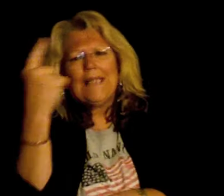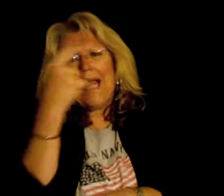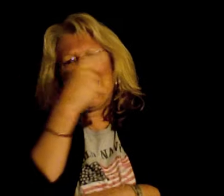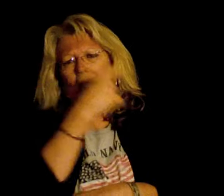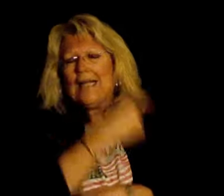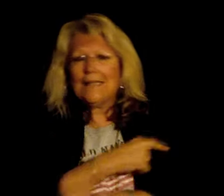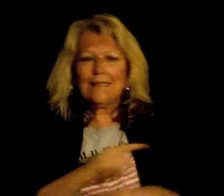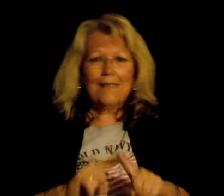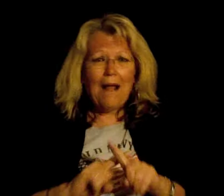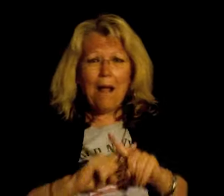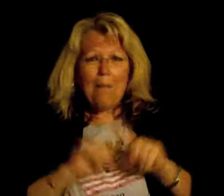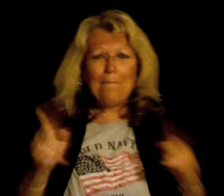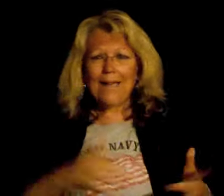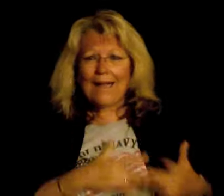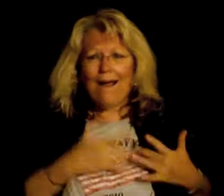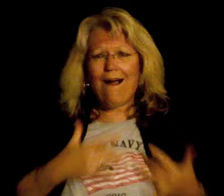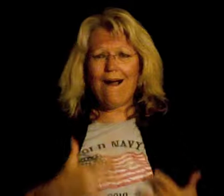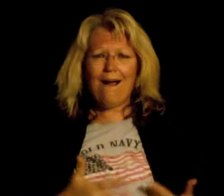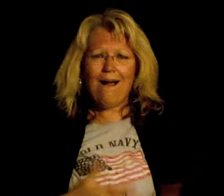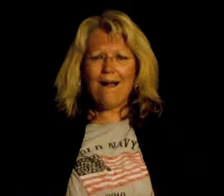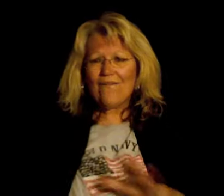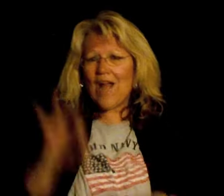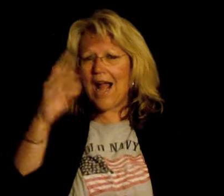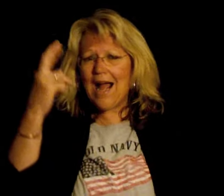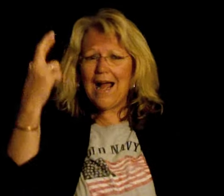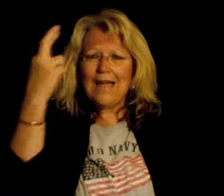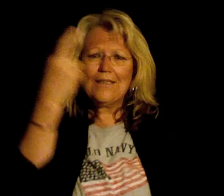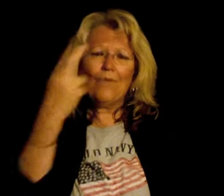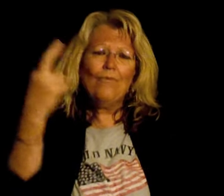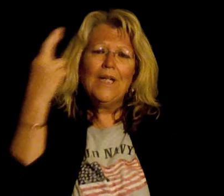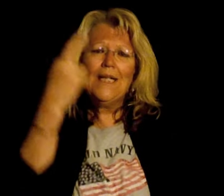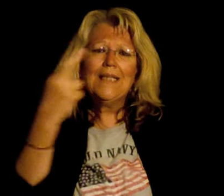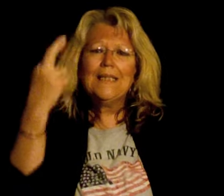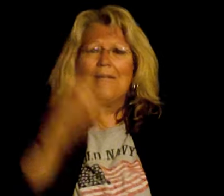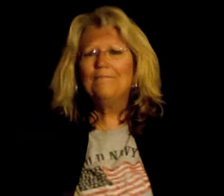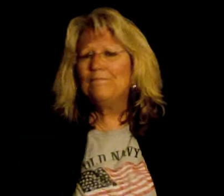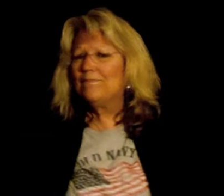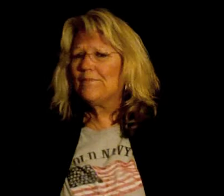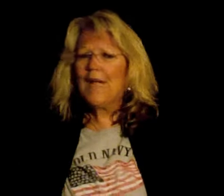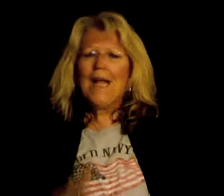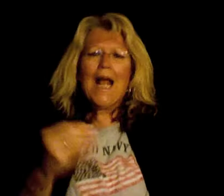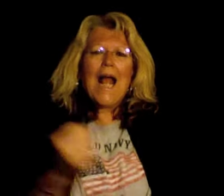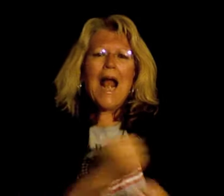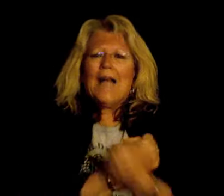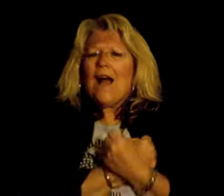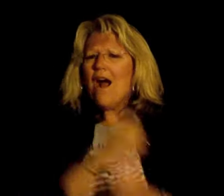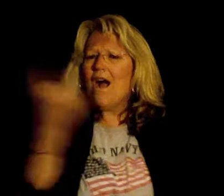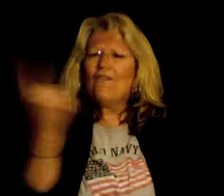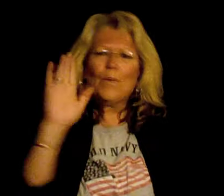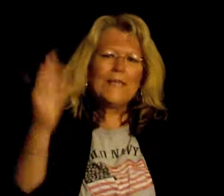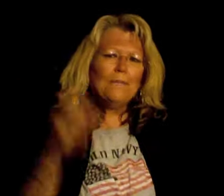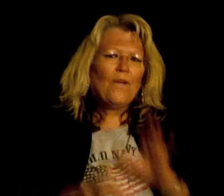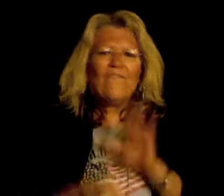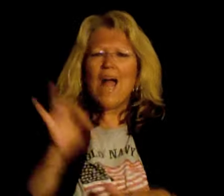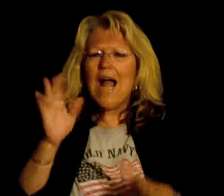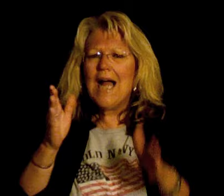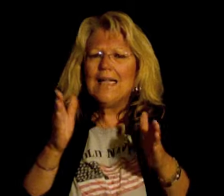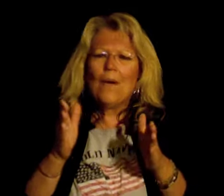days But the heart finds a reason And love always seems to find a